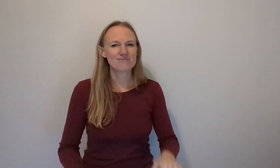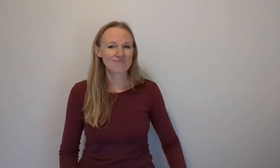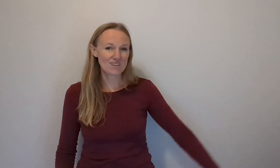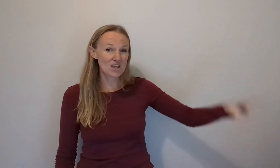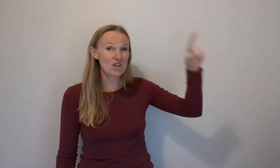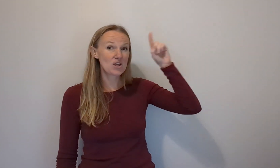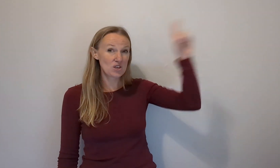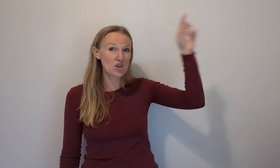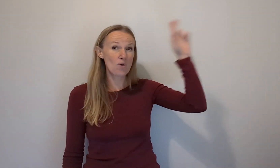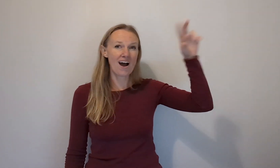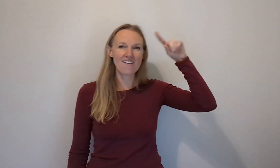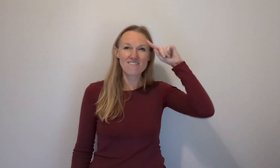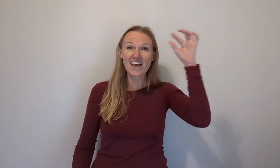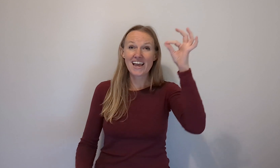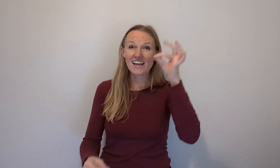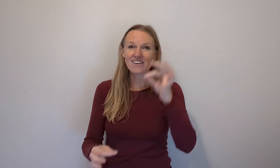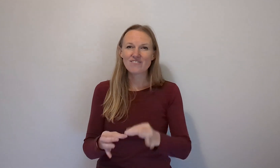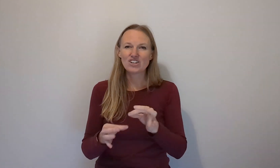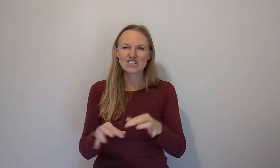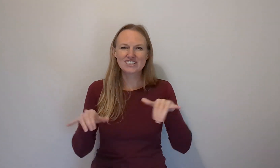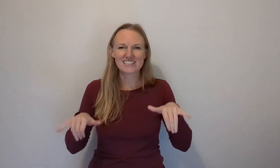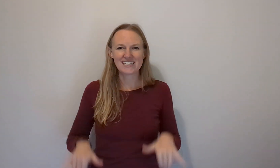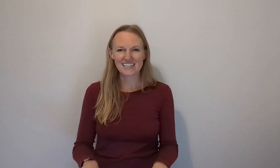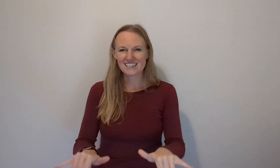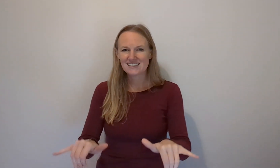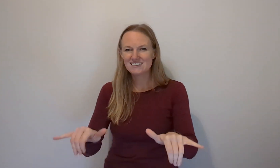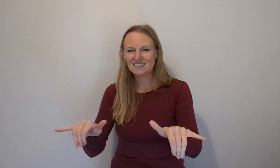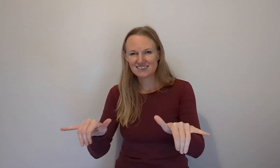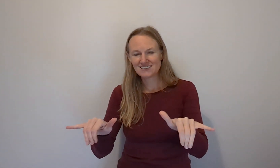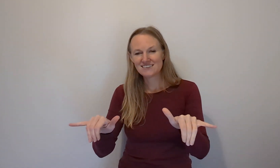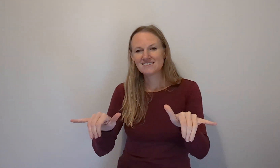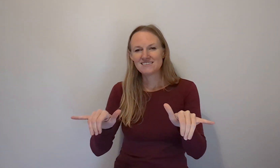You are faithful still You